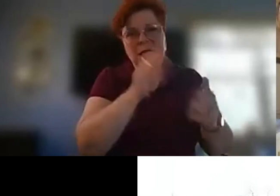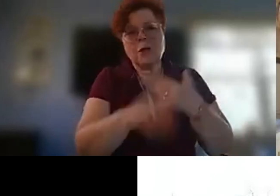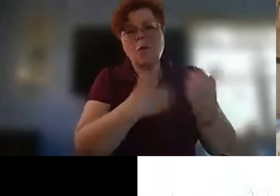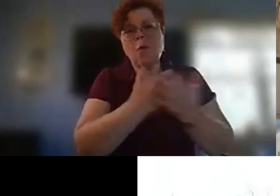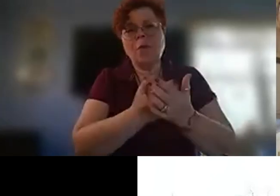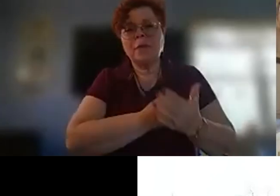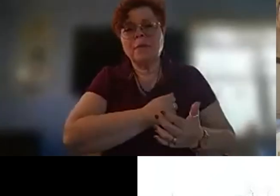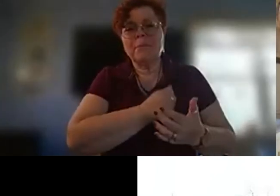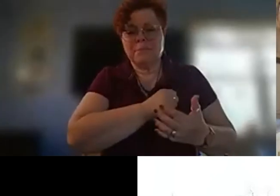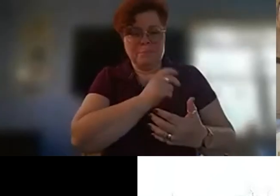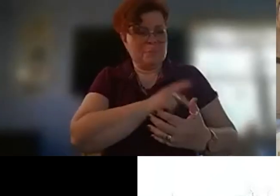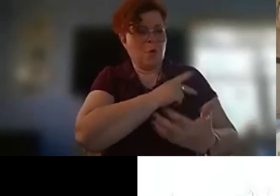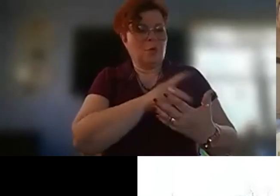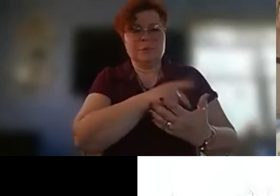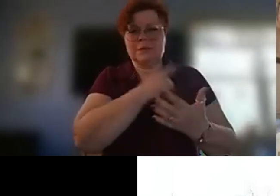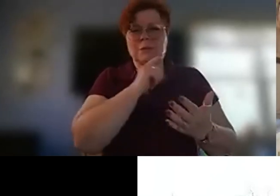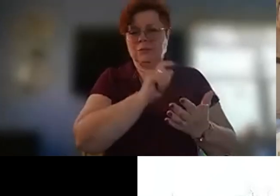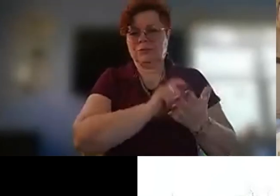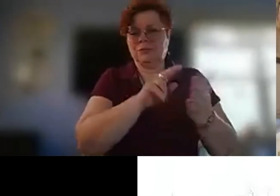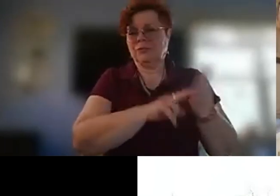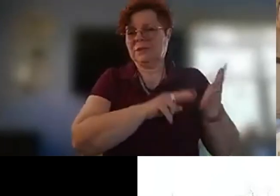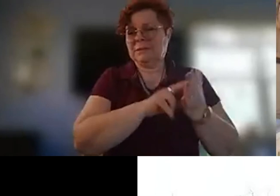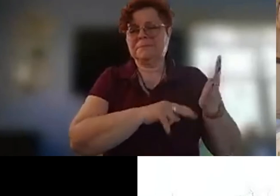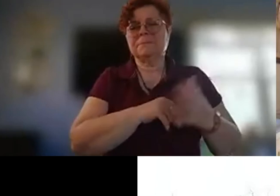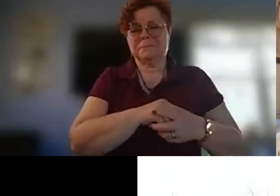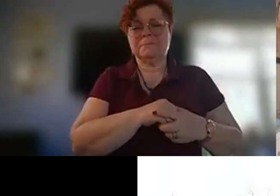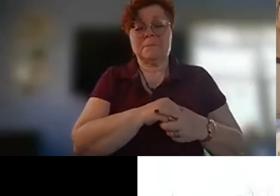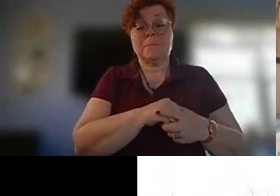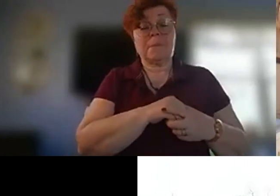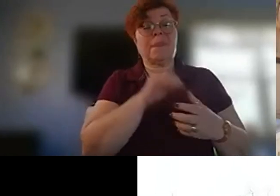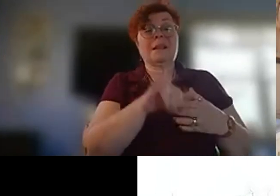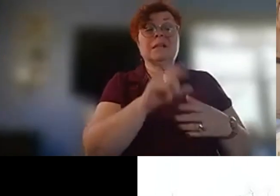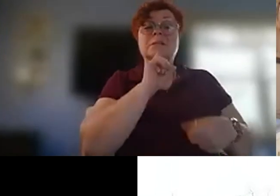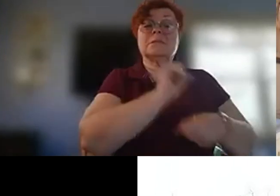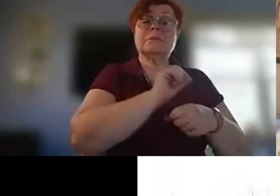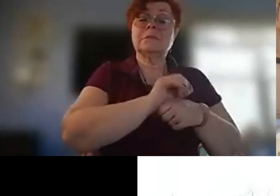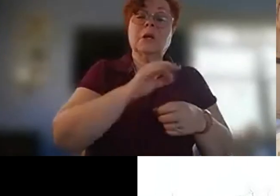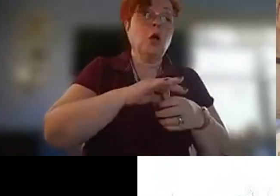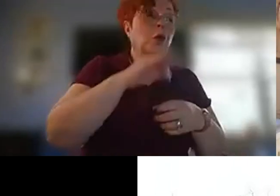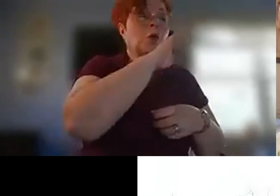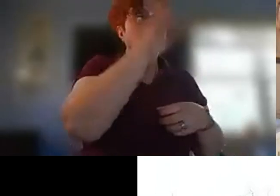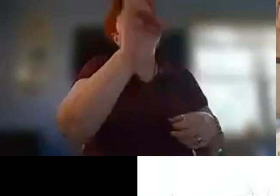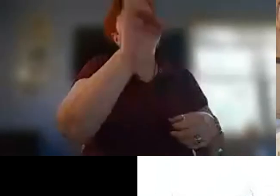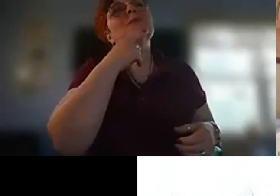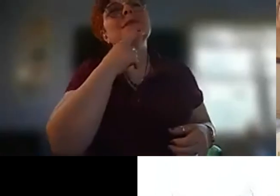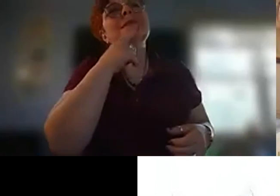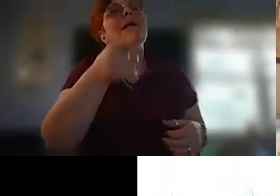collection that that i was given um and these are ghosts they're it's like you know as you say i see them like a mirage